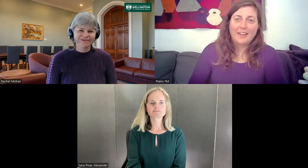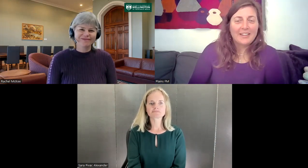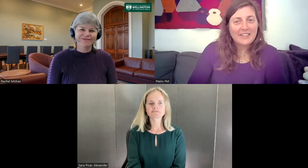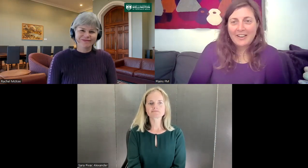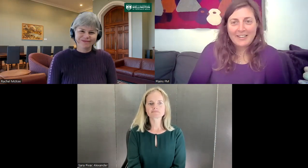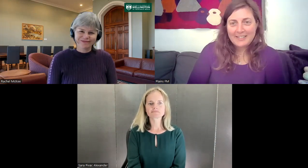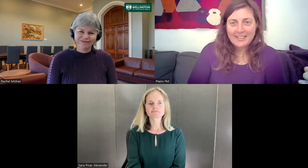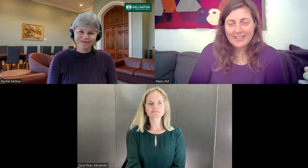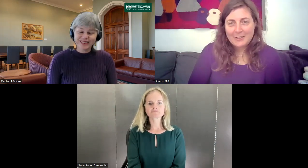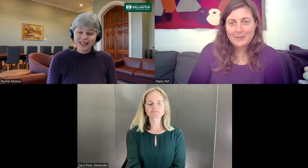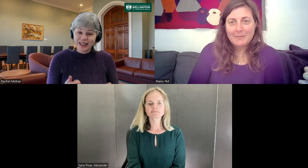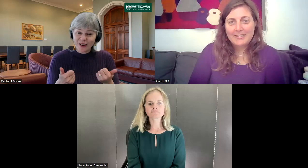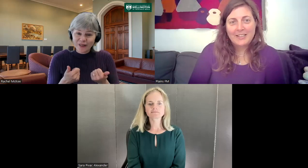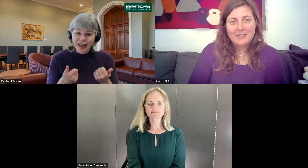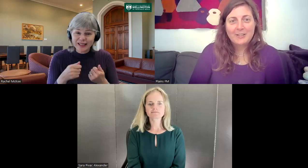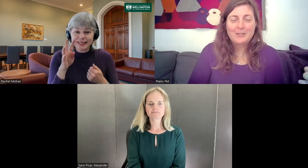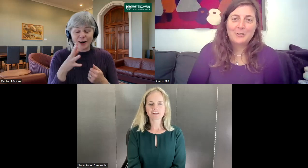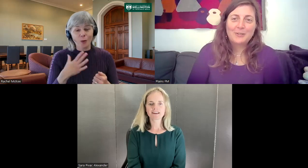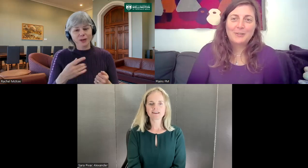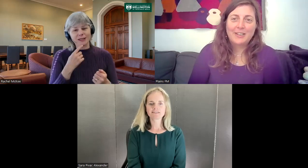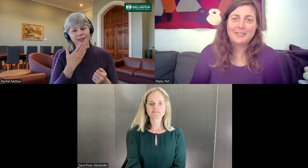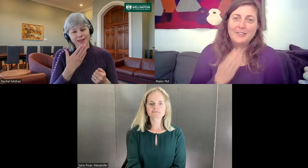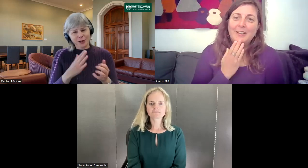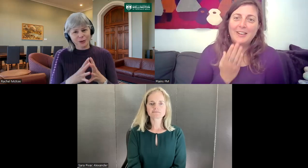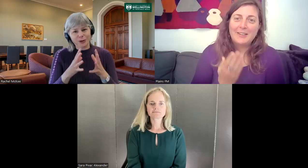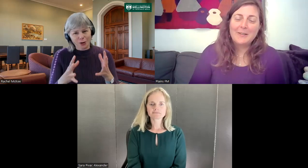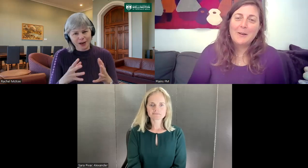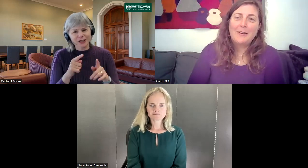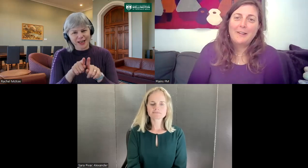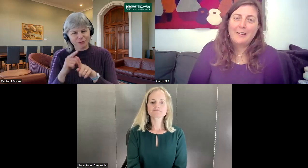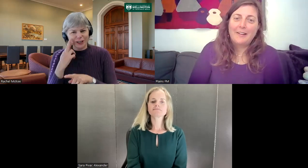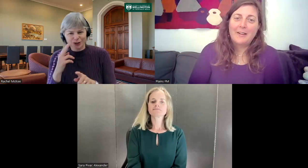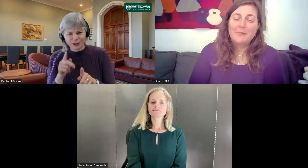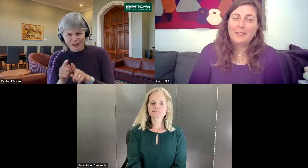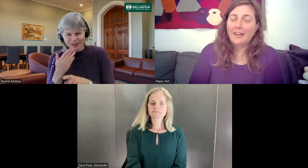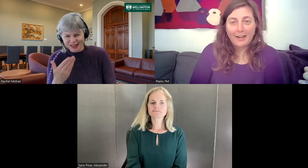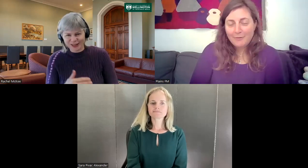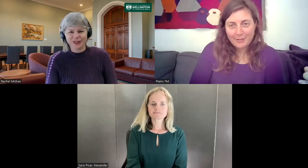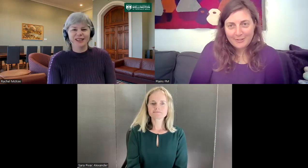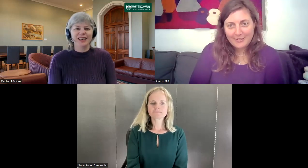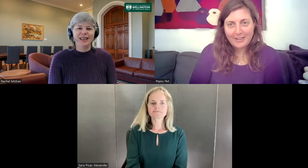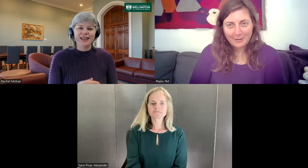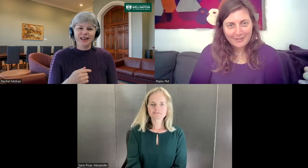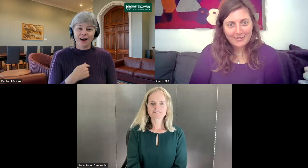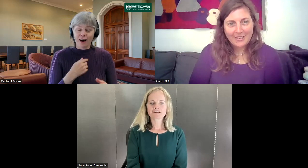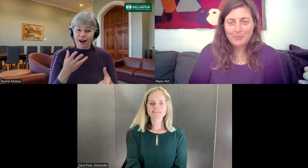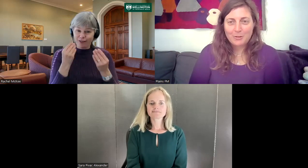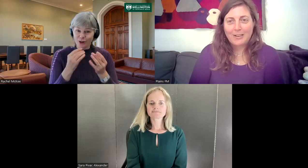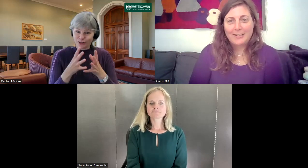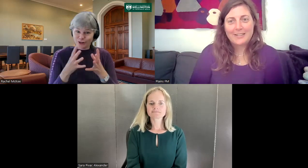Sarah, I'd like to say thank you so much. And to you too, Rachel. Thank you. I've learned a lot and I'm sure our listeners